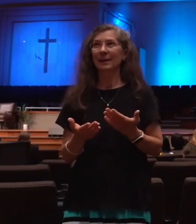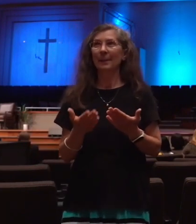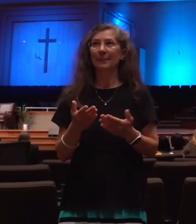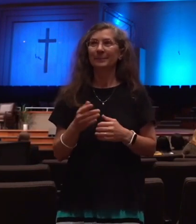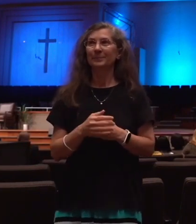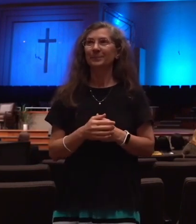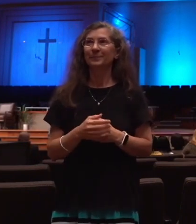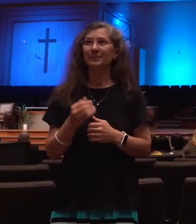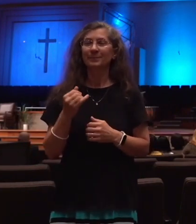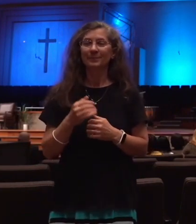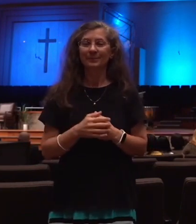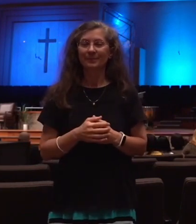if you're not saved. So,